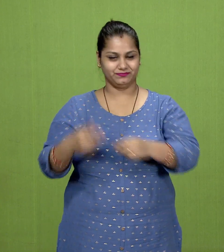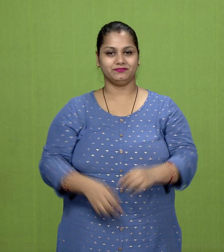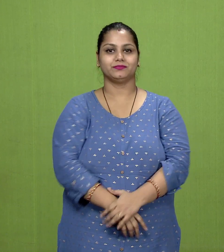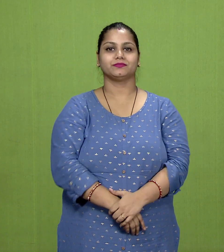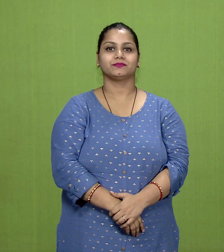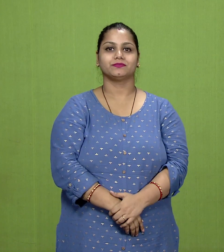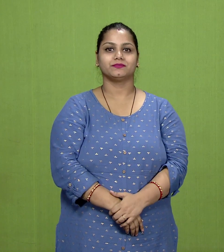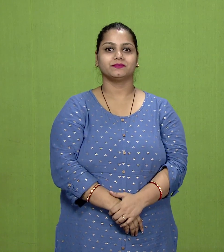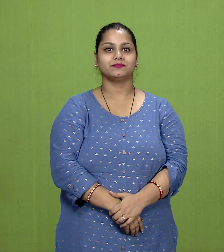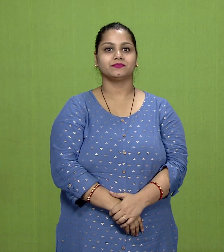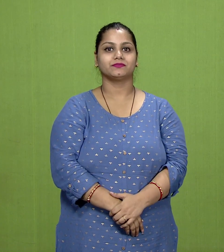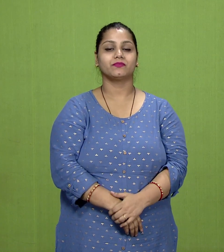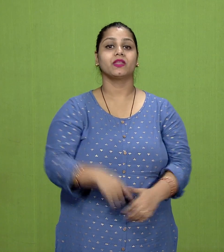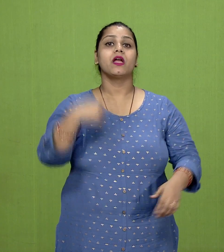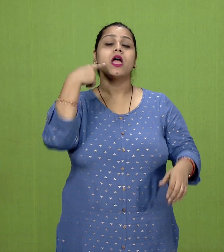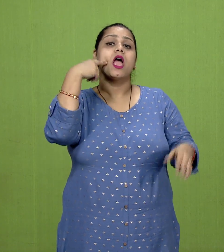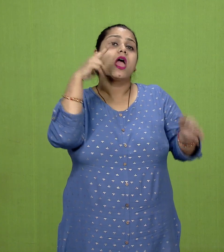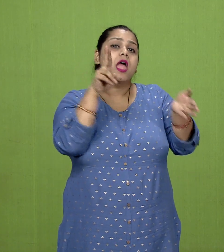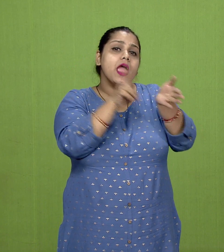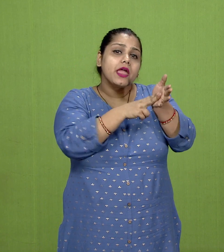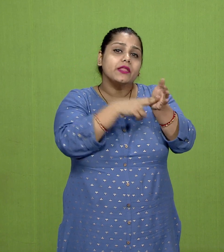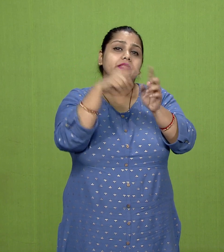Indra being the most important of them